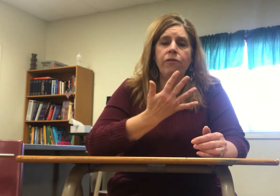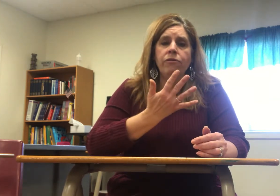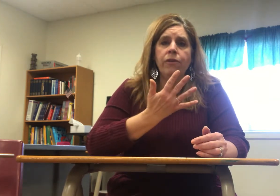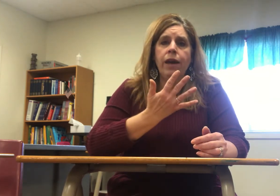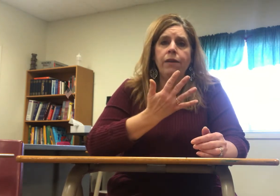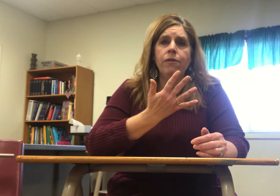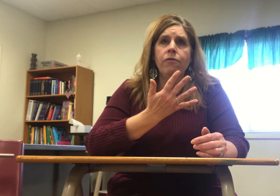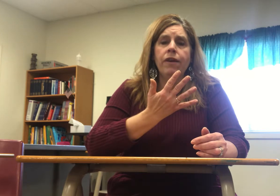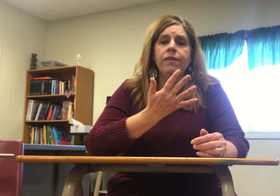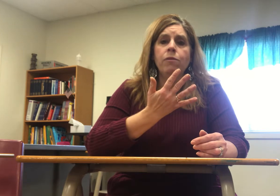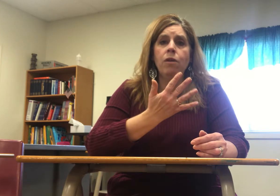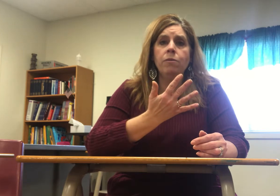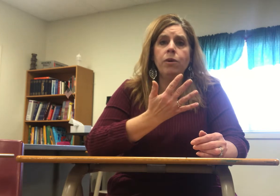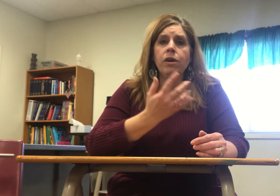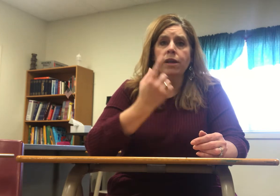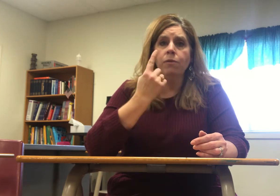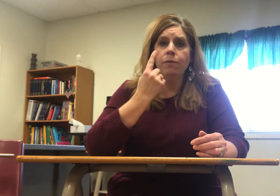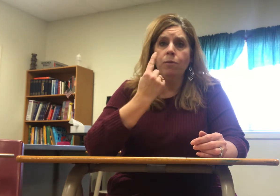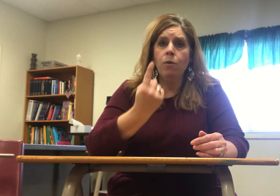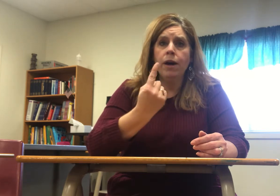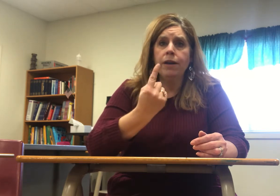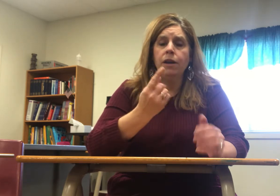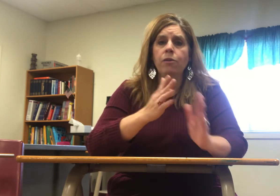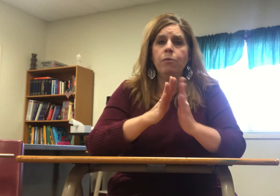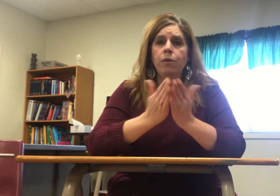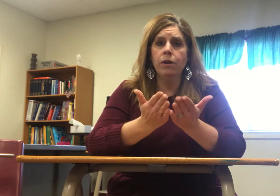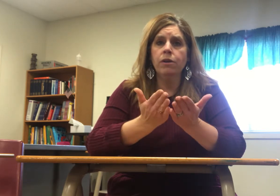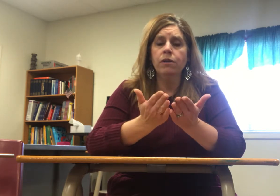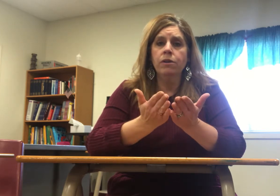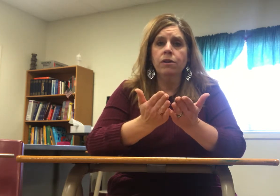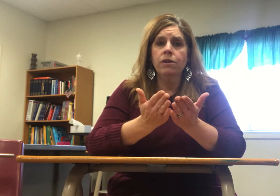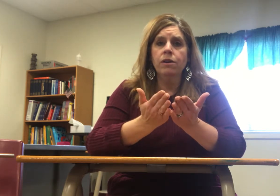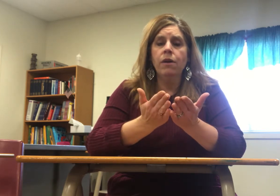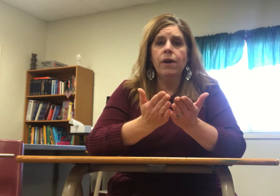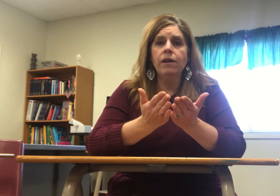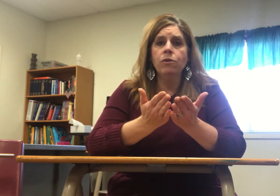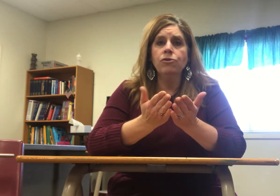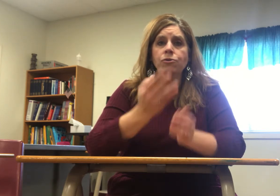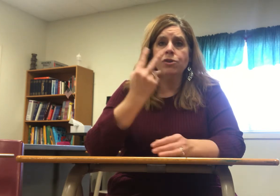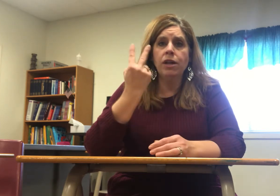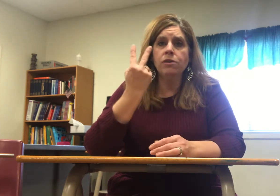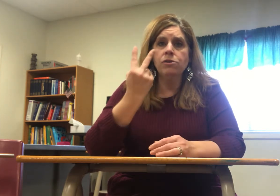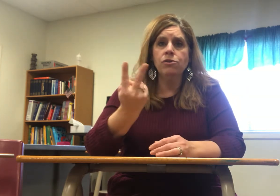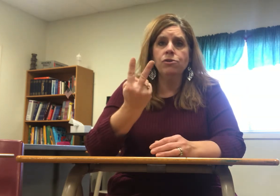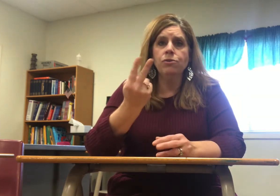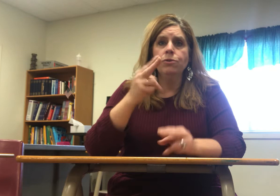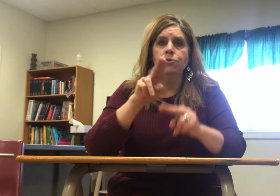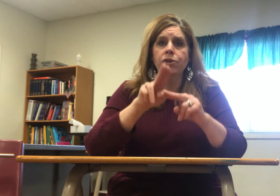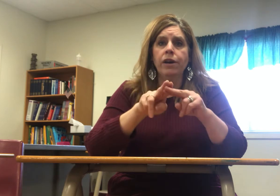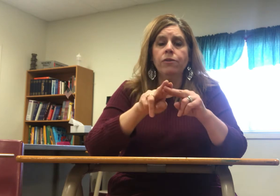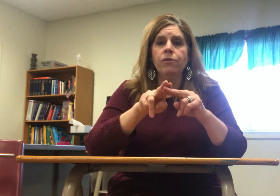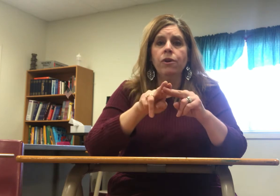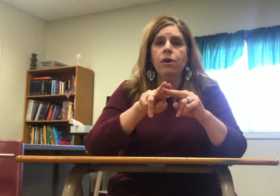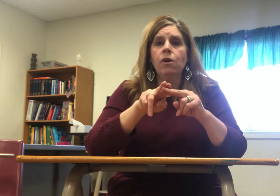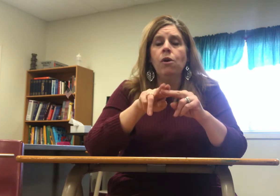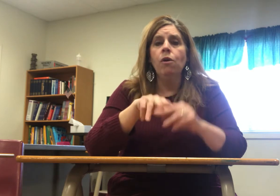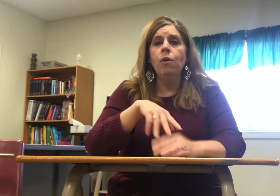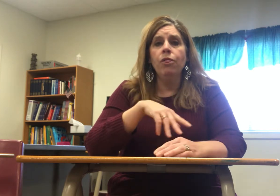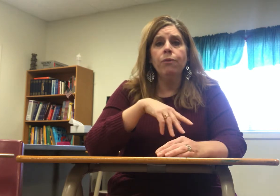okay so if I said one book it would be one book all right or two chairs two chairs or three